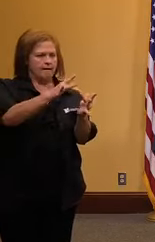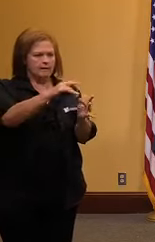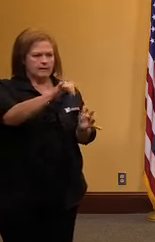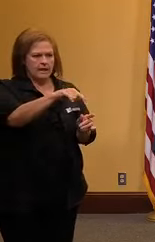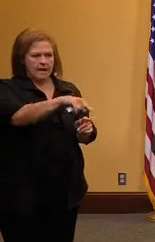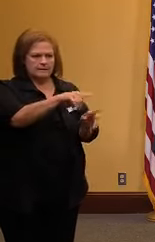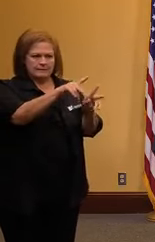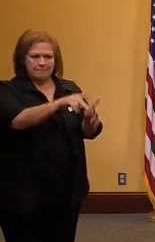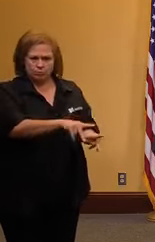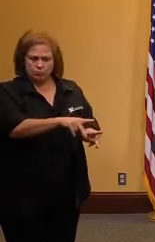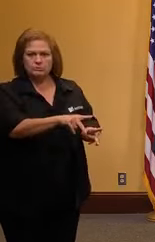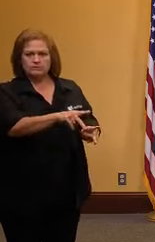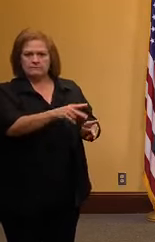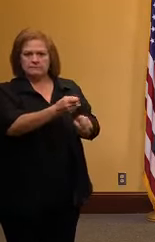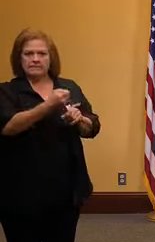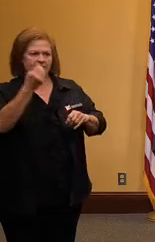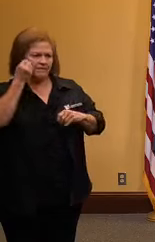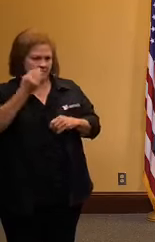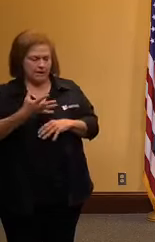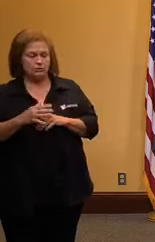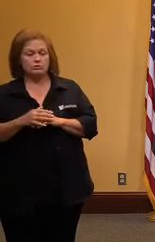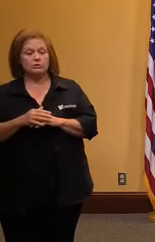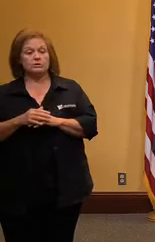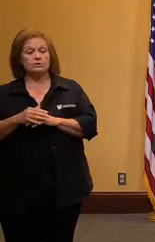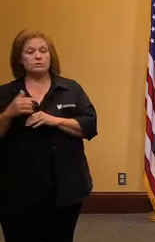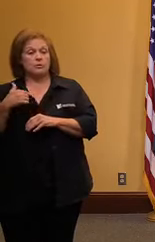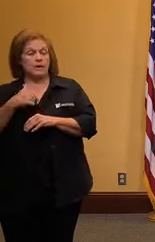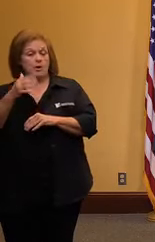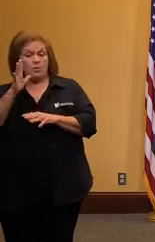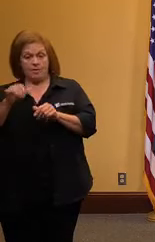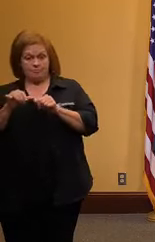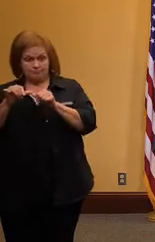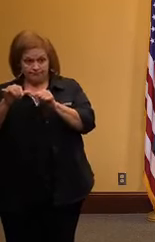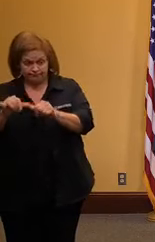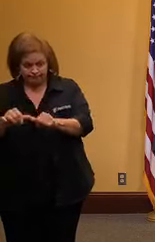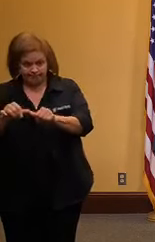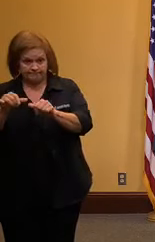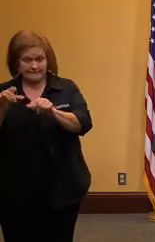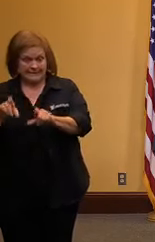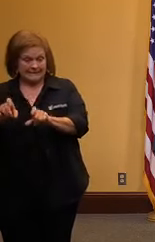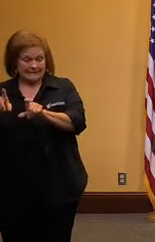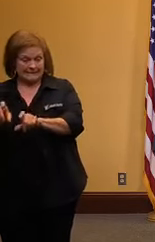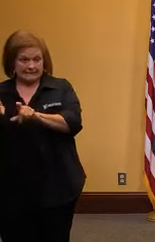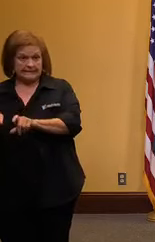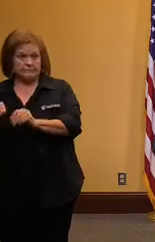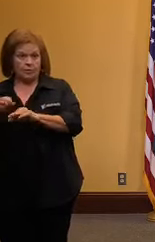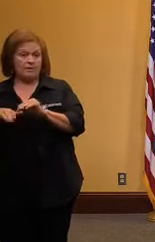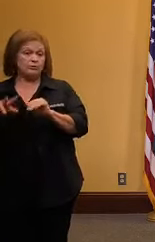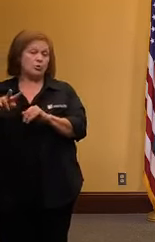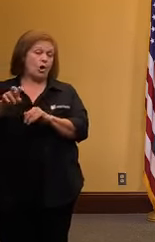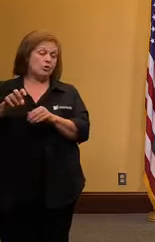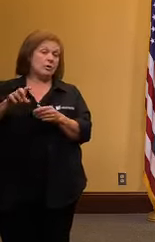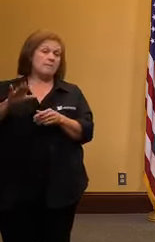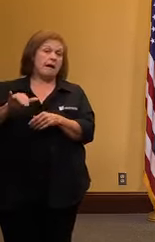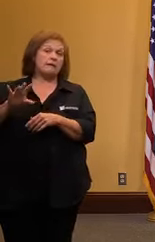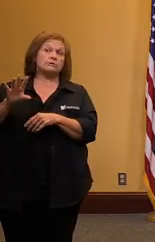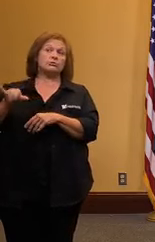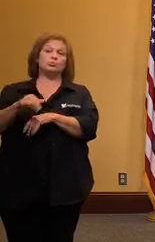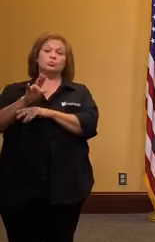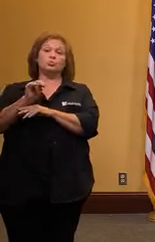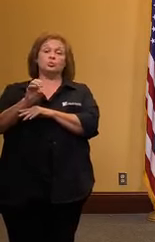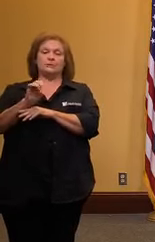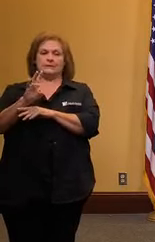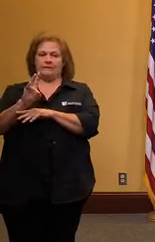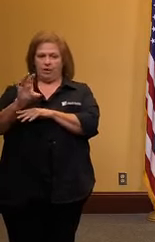within six feet by the end of the week they expect to have an additional 200 from what they have now and 700 by june